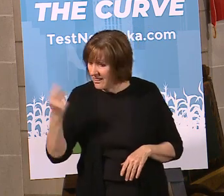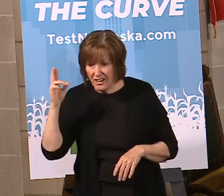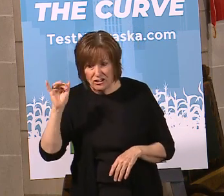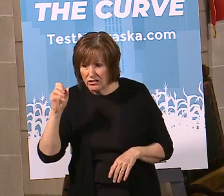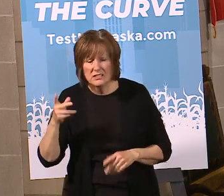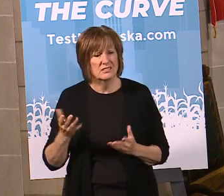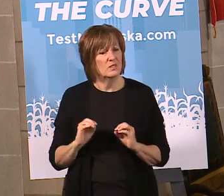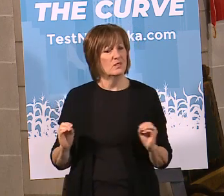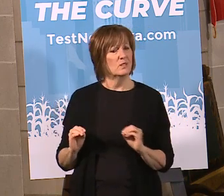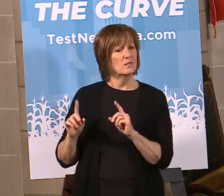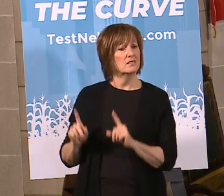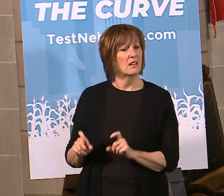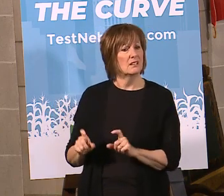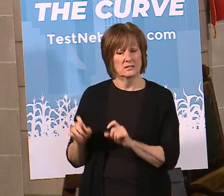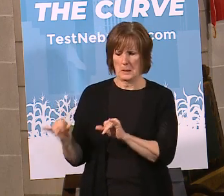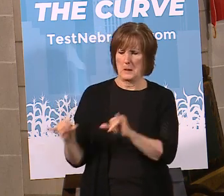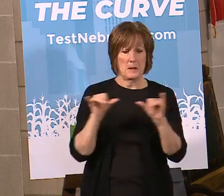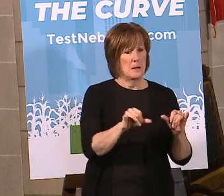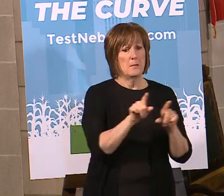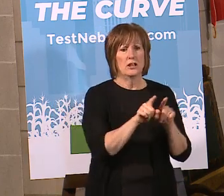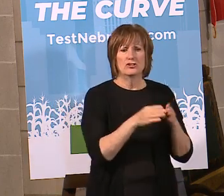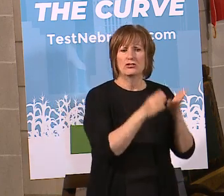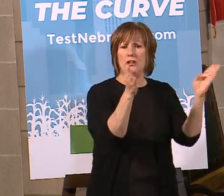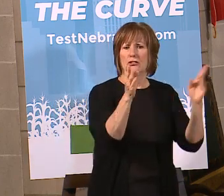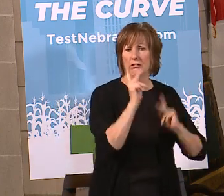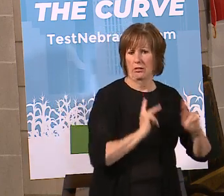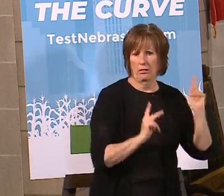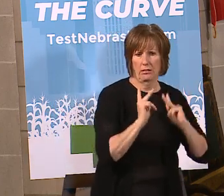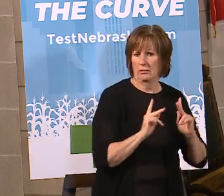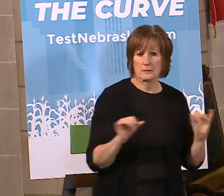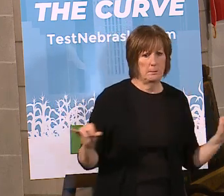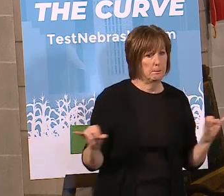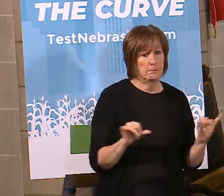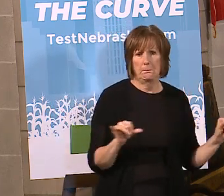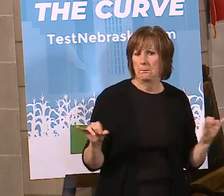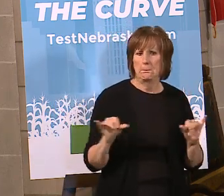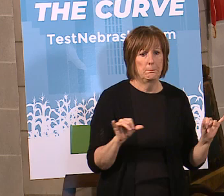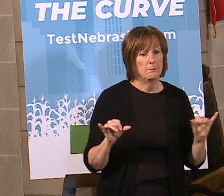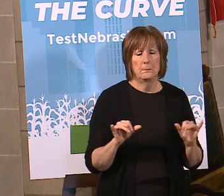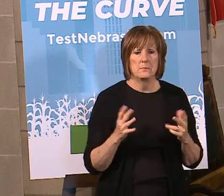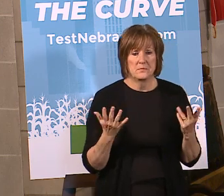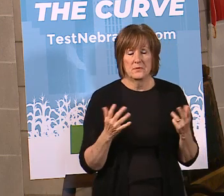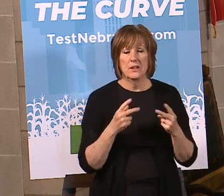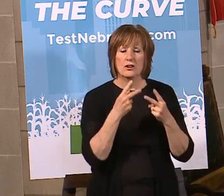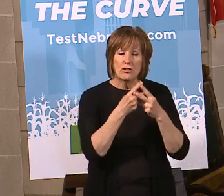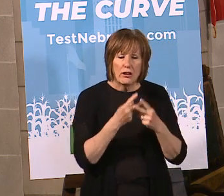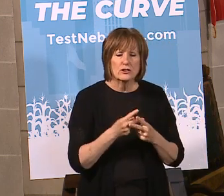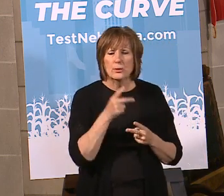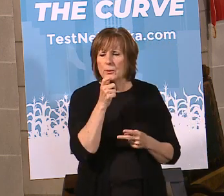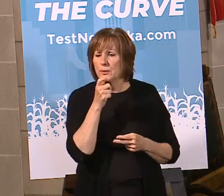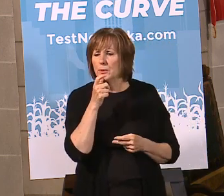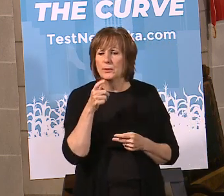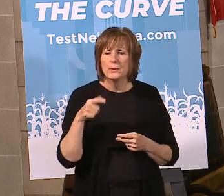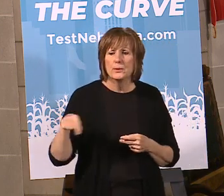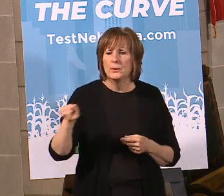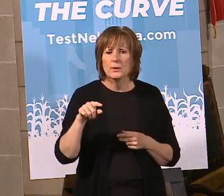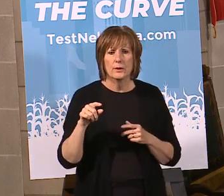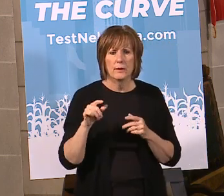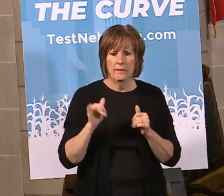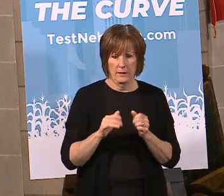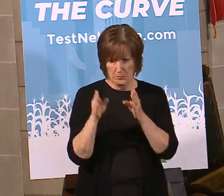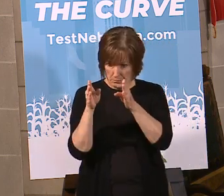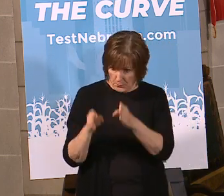same approach as we look at corrections. We'll take the same approach as far as corrections, you with regard to, you know, who did that teammate